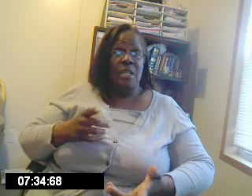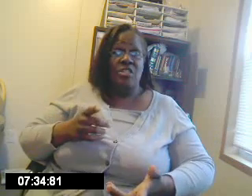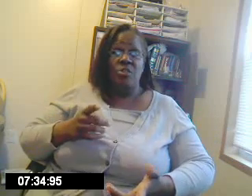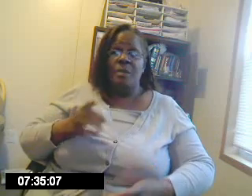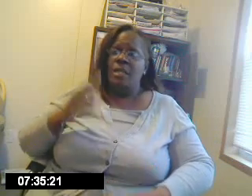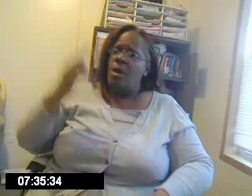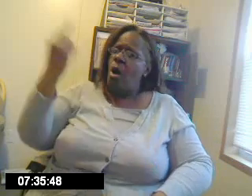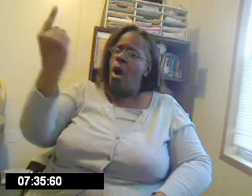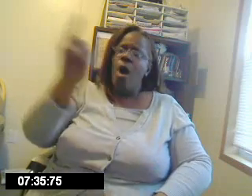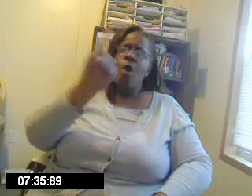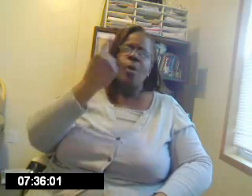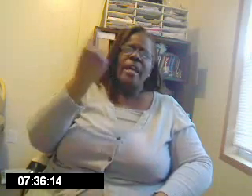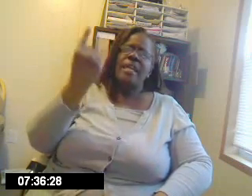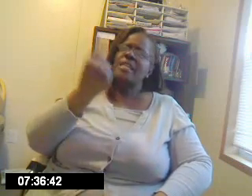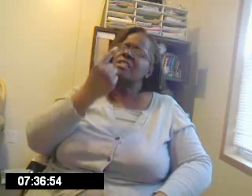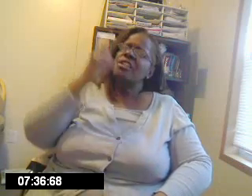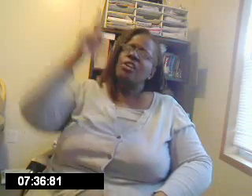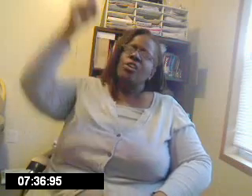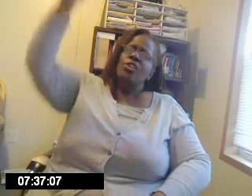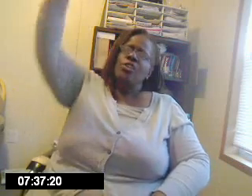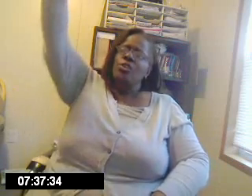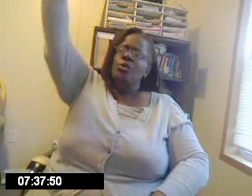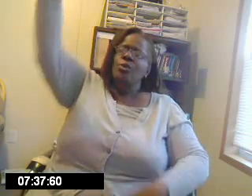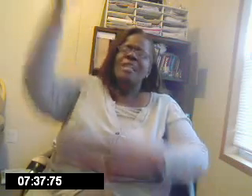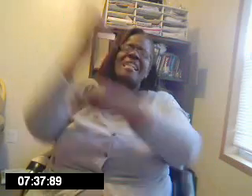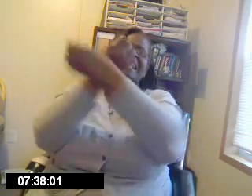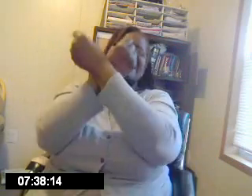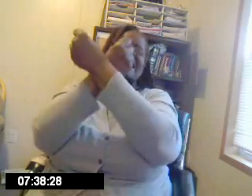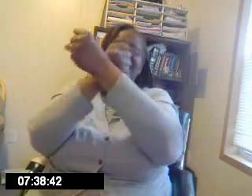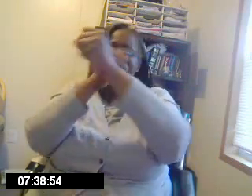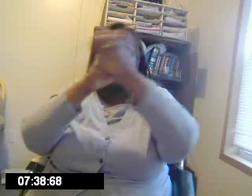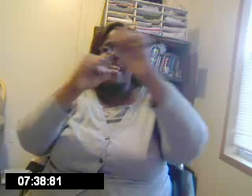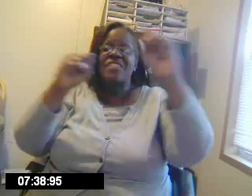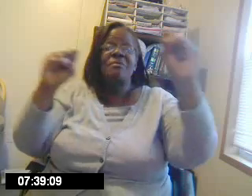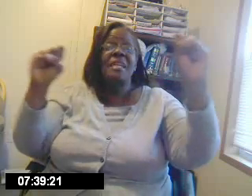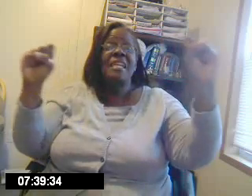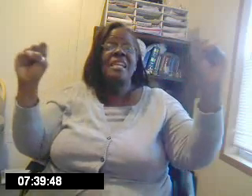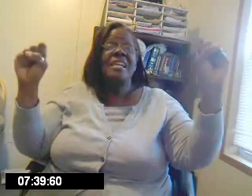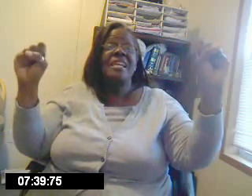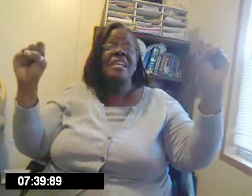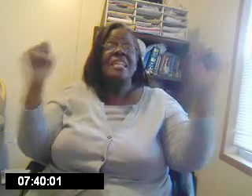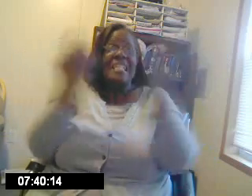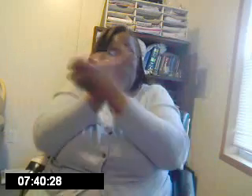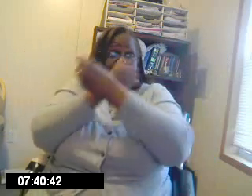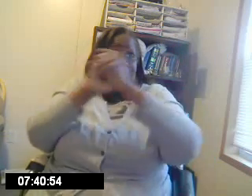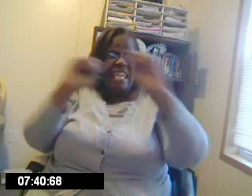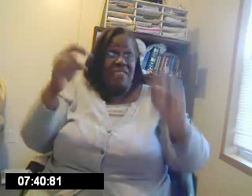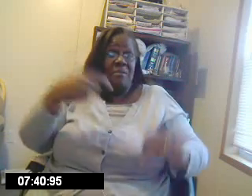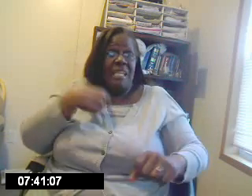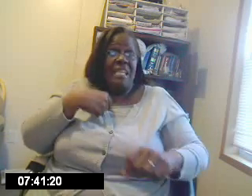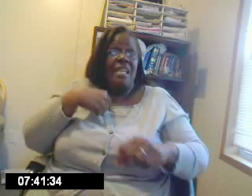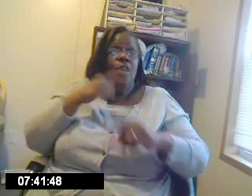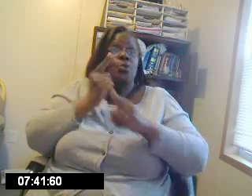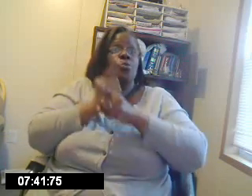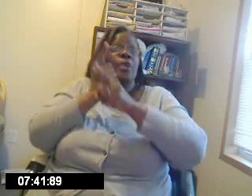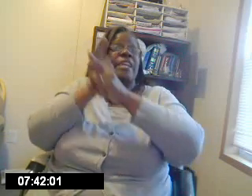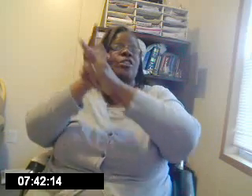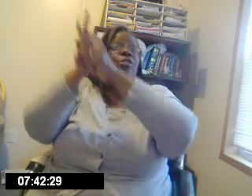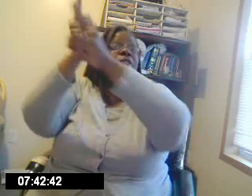rescued me. Always. You've saved me. Save me. Save me regularly.